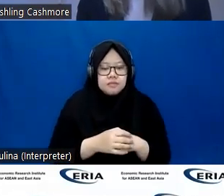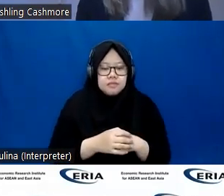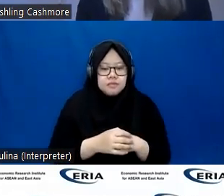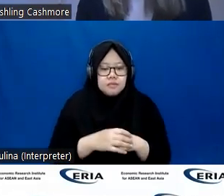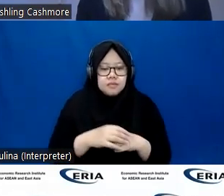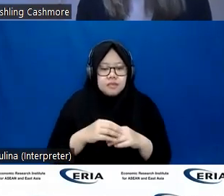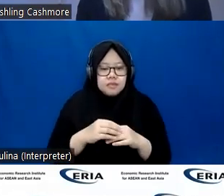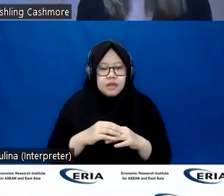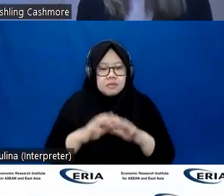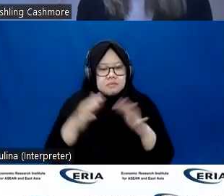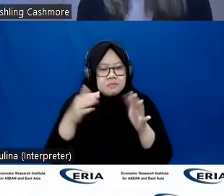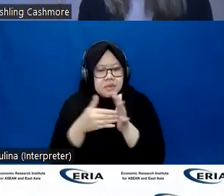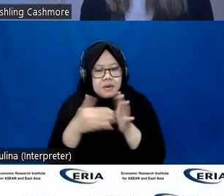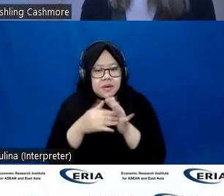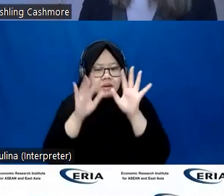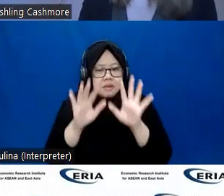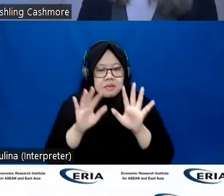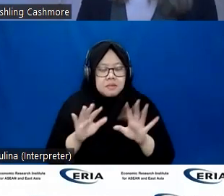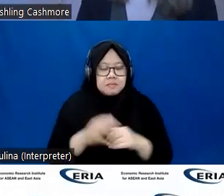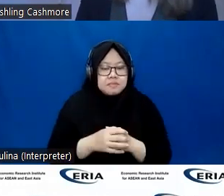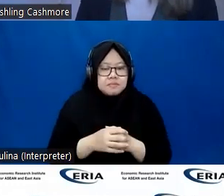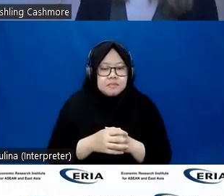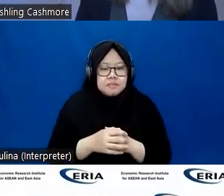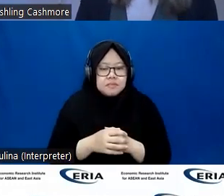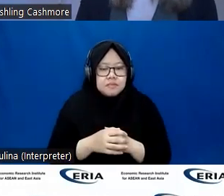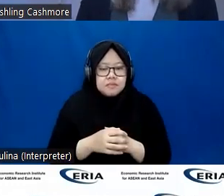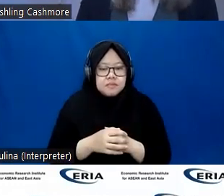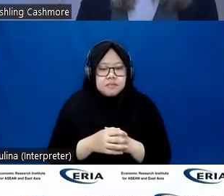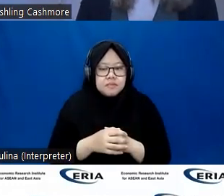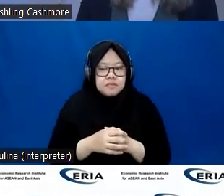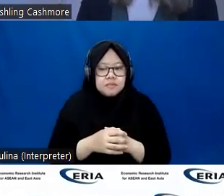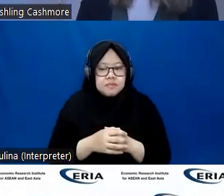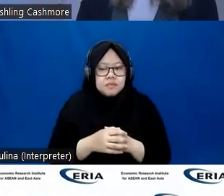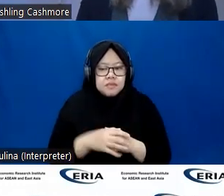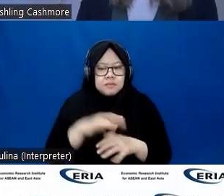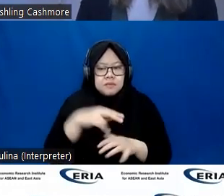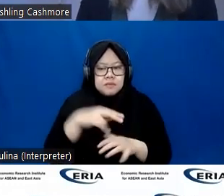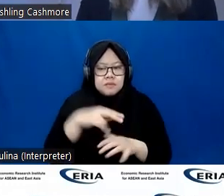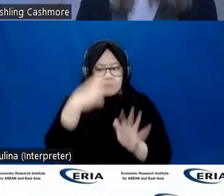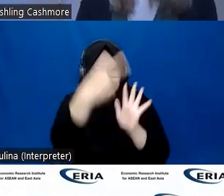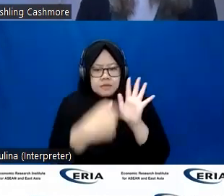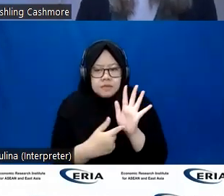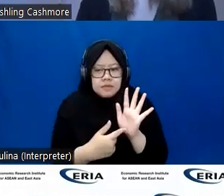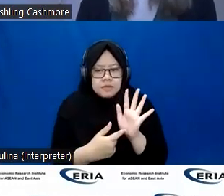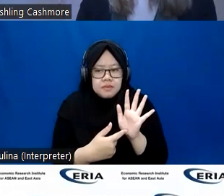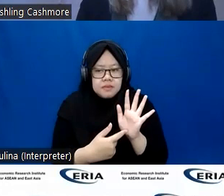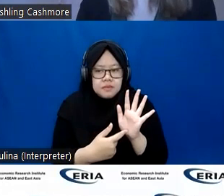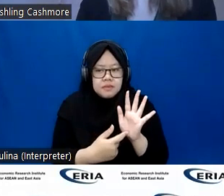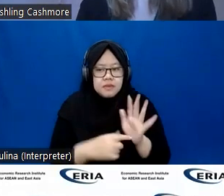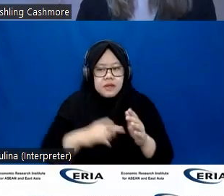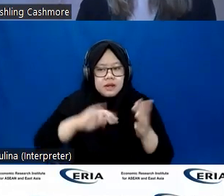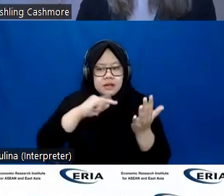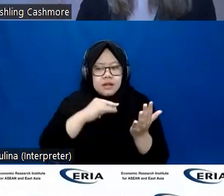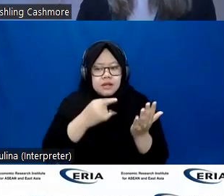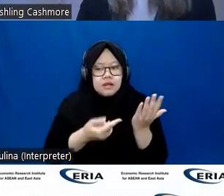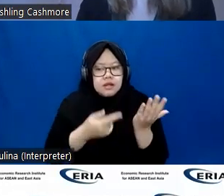to ethnic background or sex. So looking at the rise of digital technology, because I think it's interesting to give